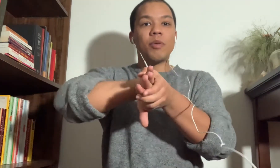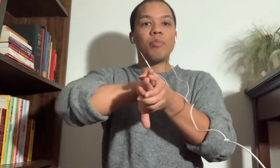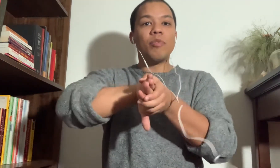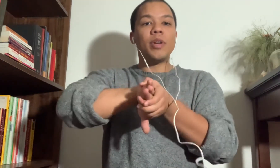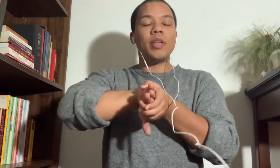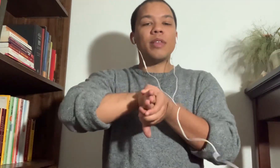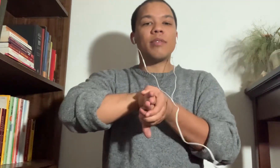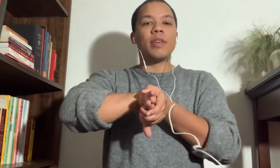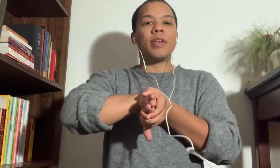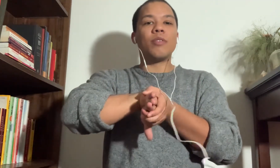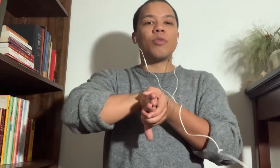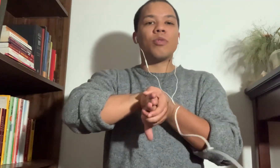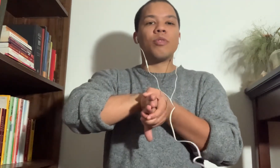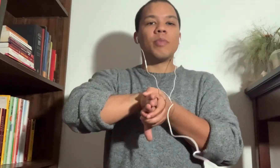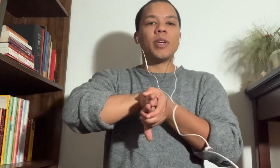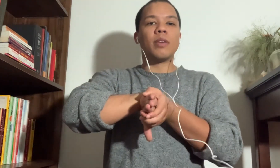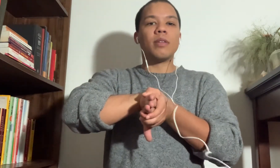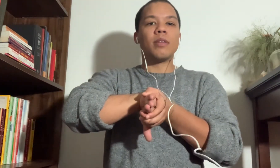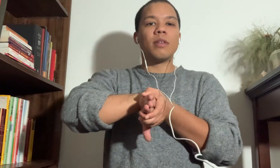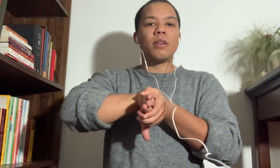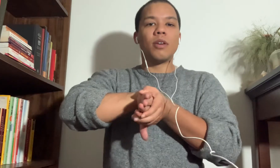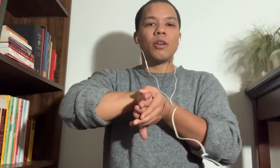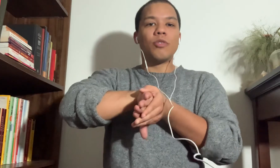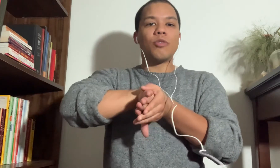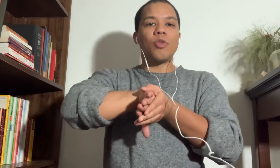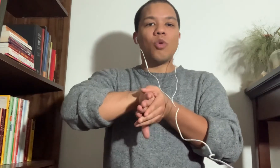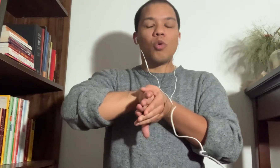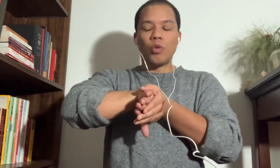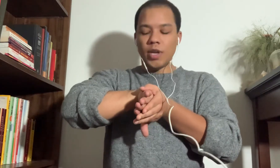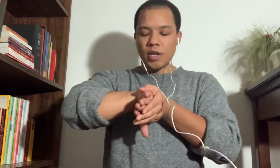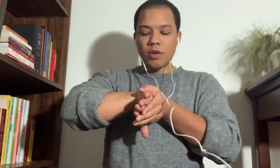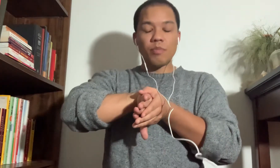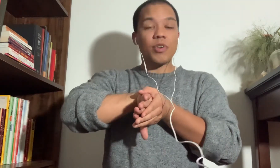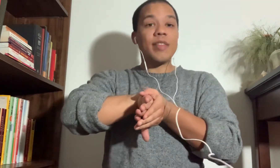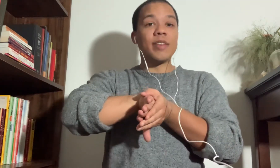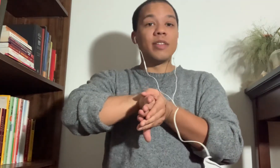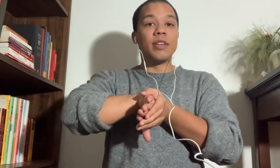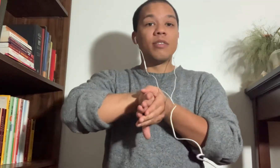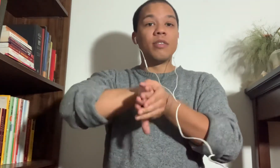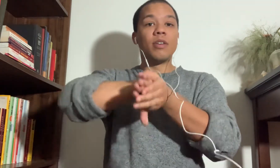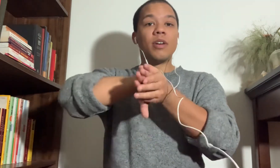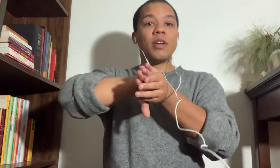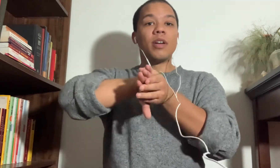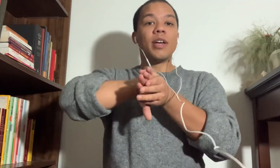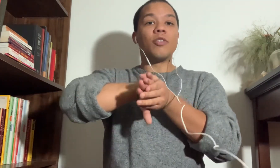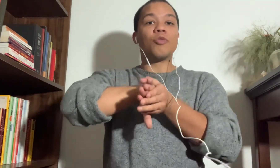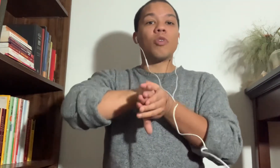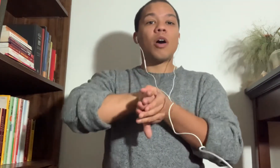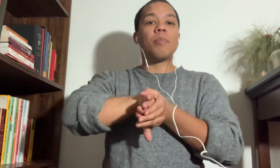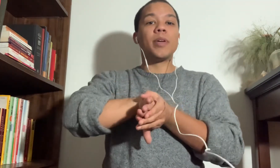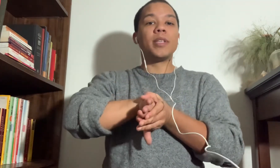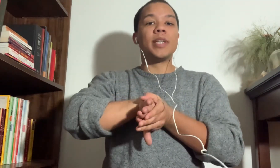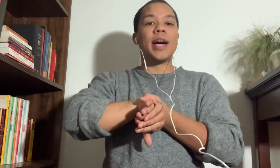to bring this in towards me. Just holding and compressing a little and dropping down.